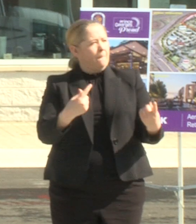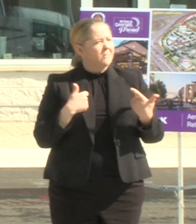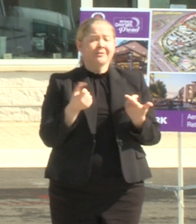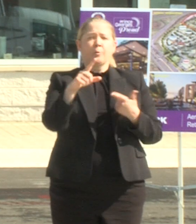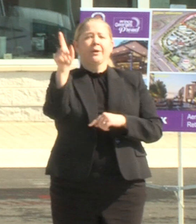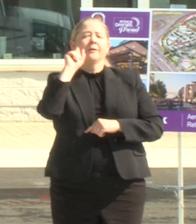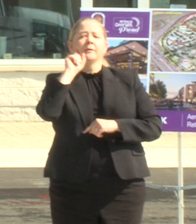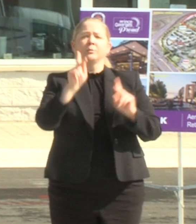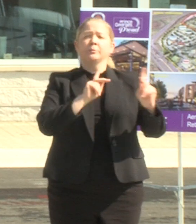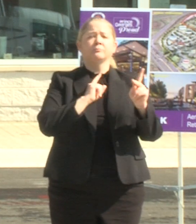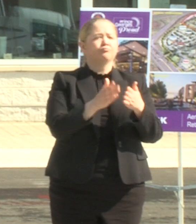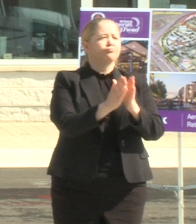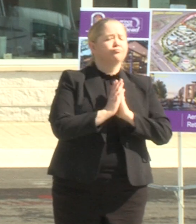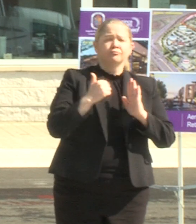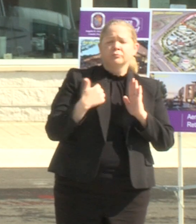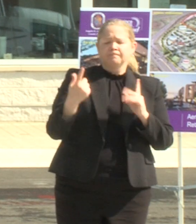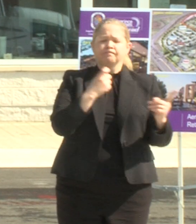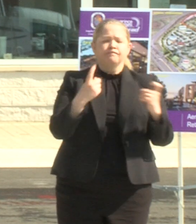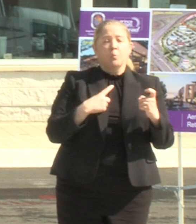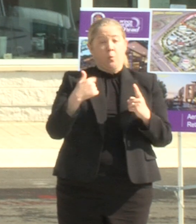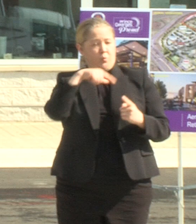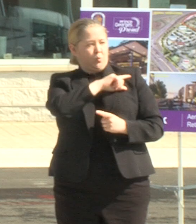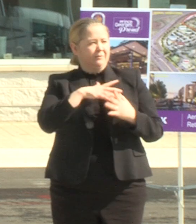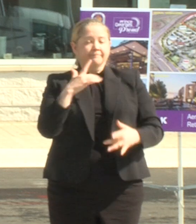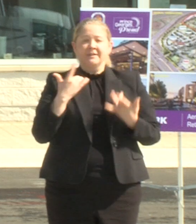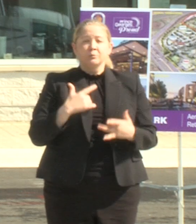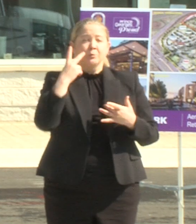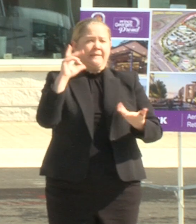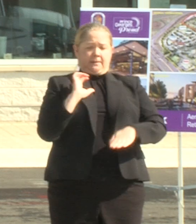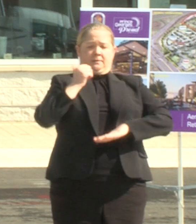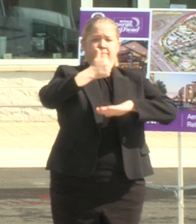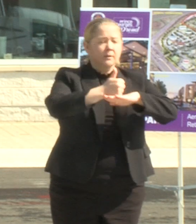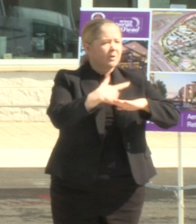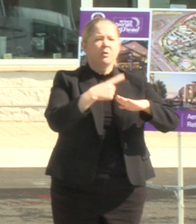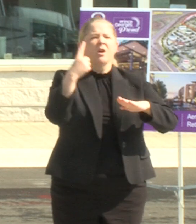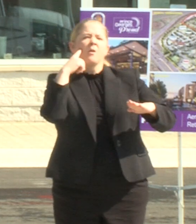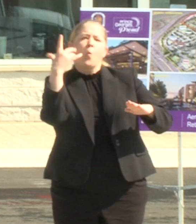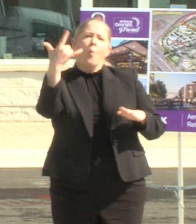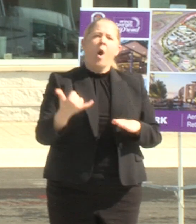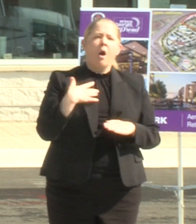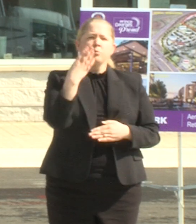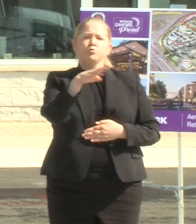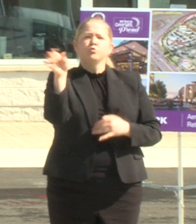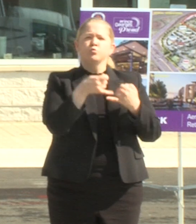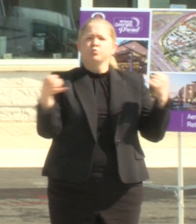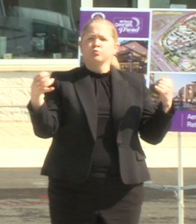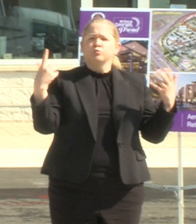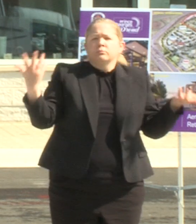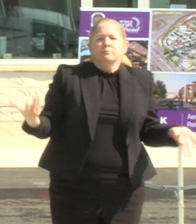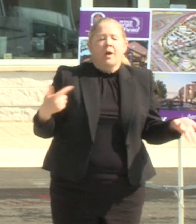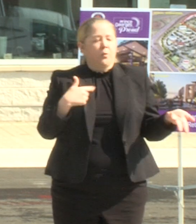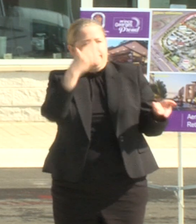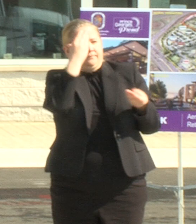so I hear people ask me because we're all so eager to see this development I've been hearing well why the blue line and I wanted to answer